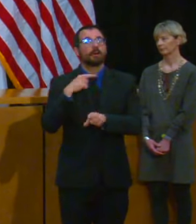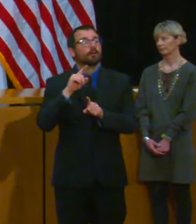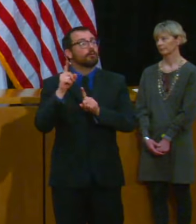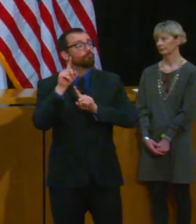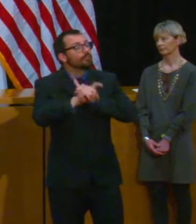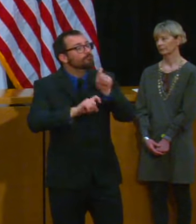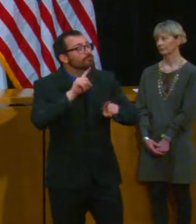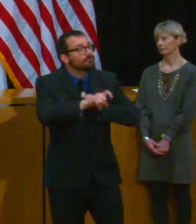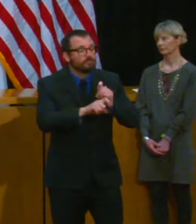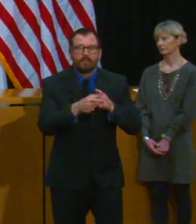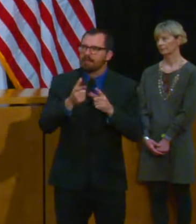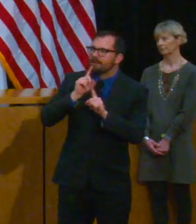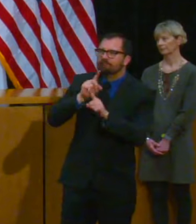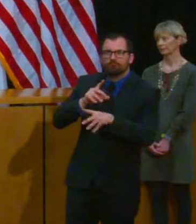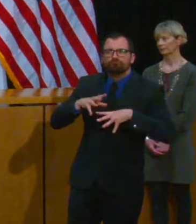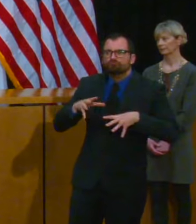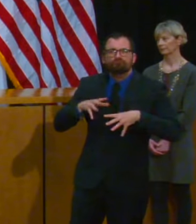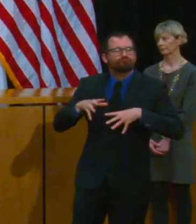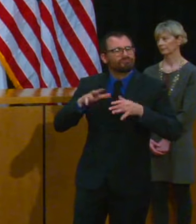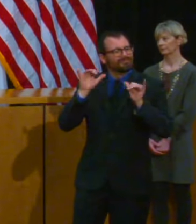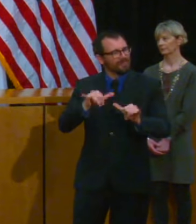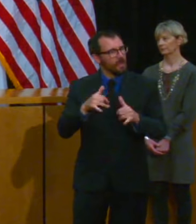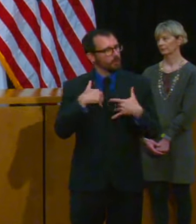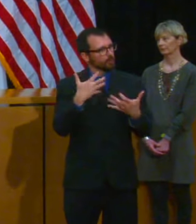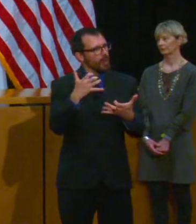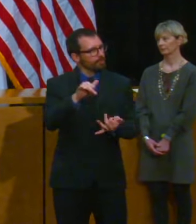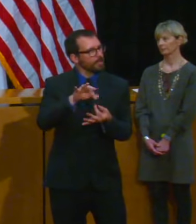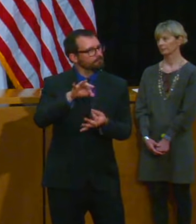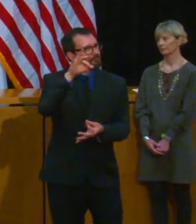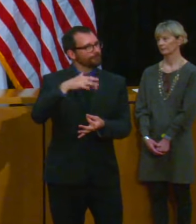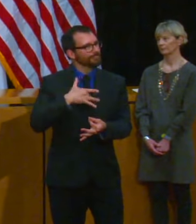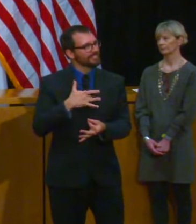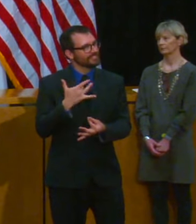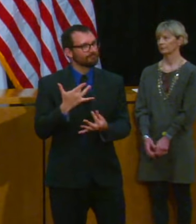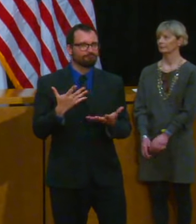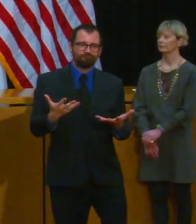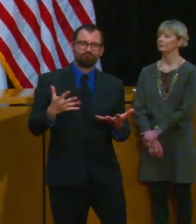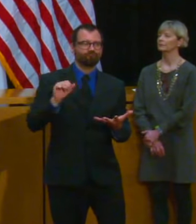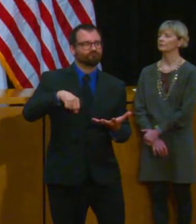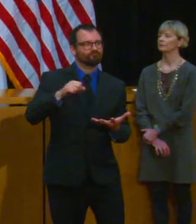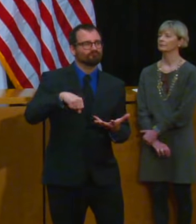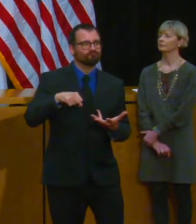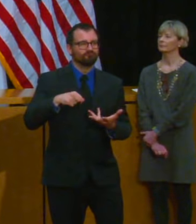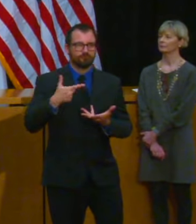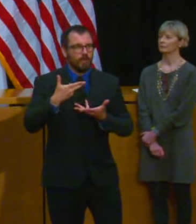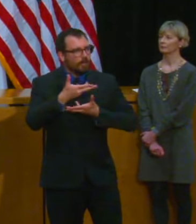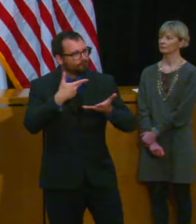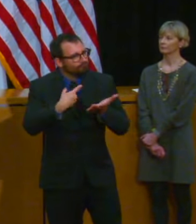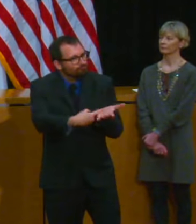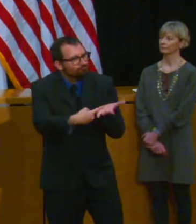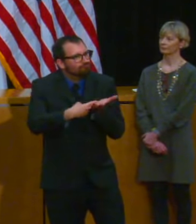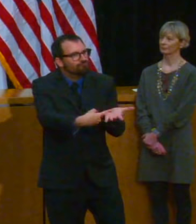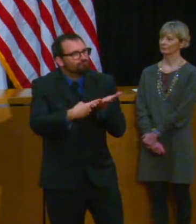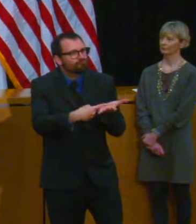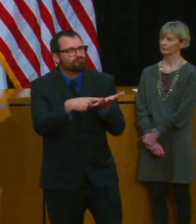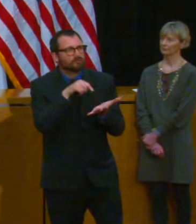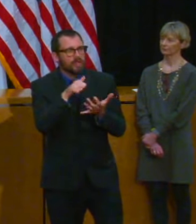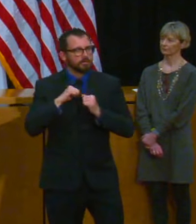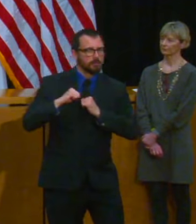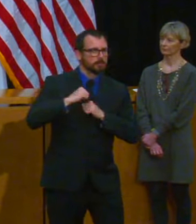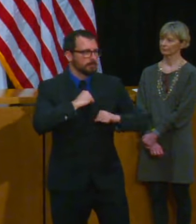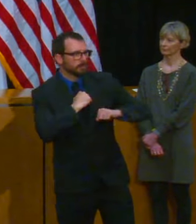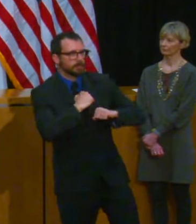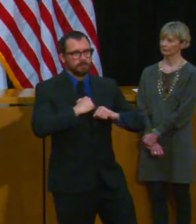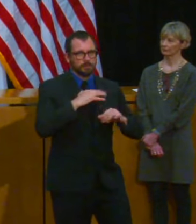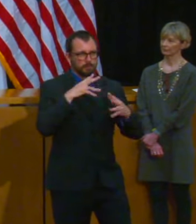much more free-flowing and open dialogue than I think a lot of the people who are doing this were expecting and